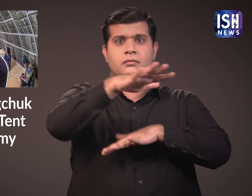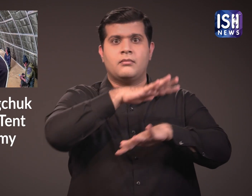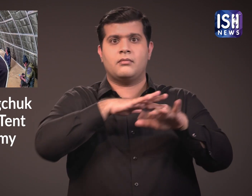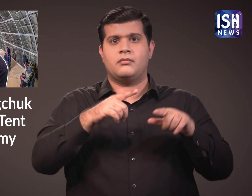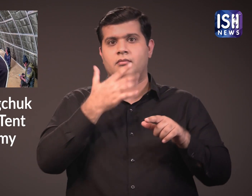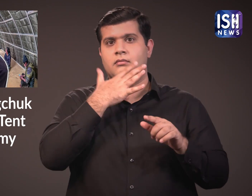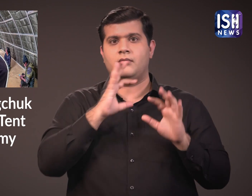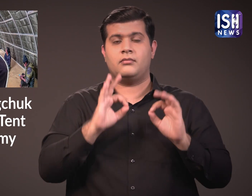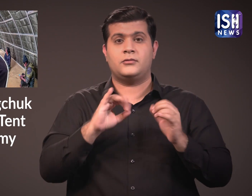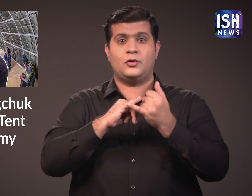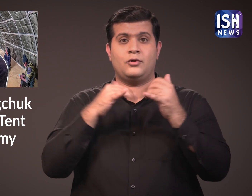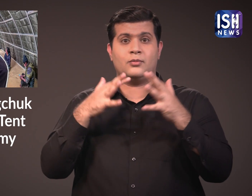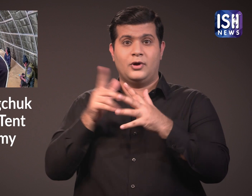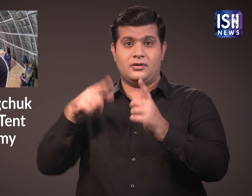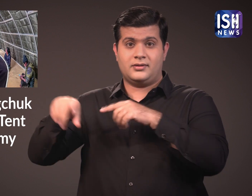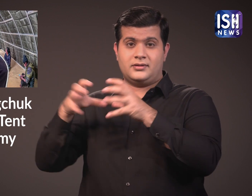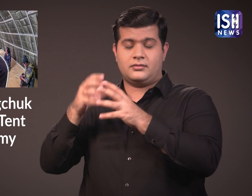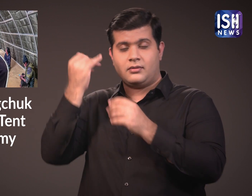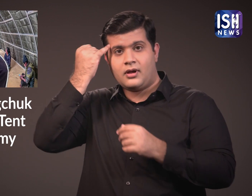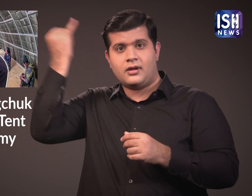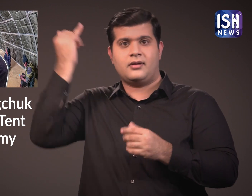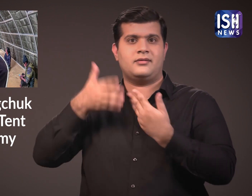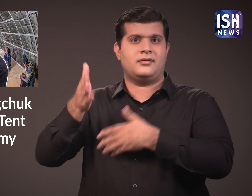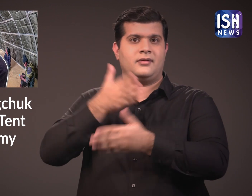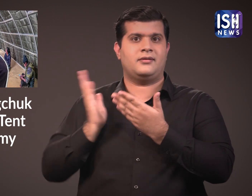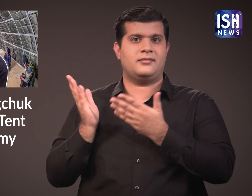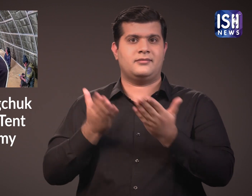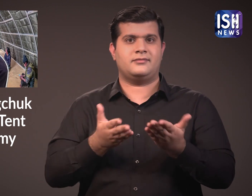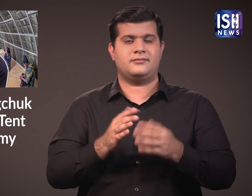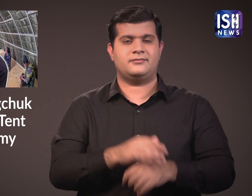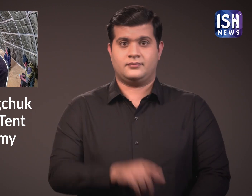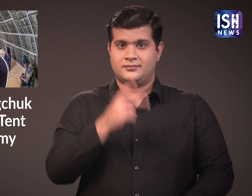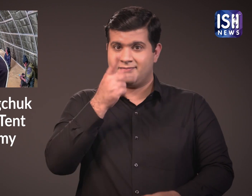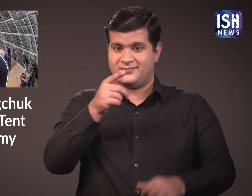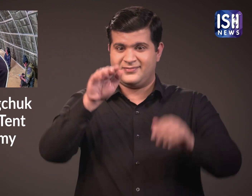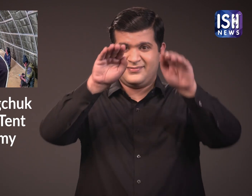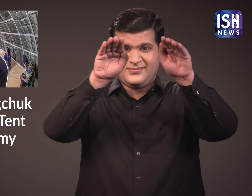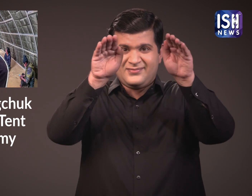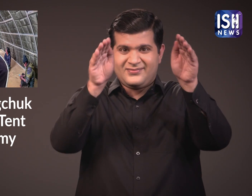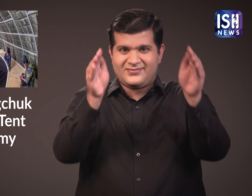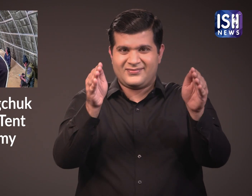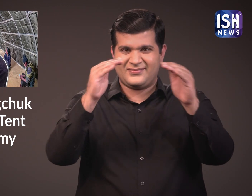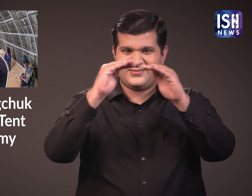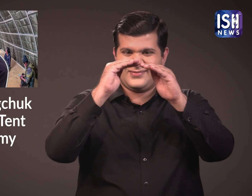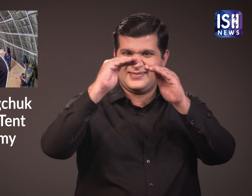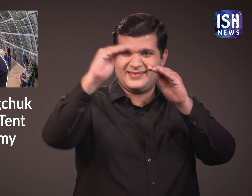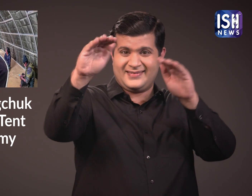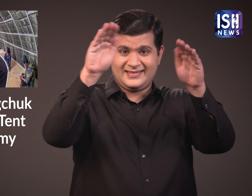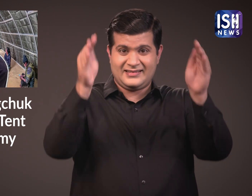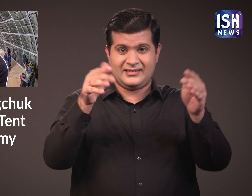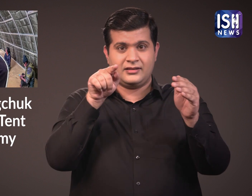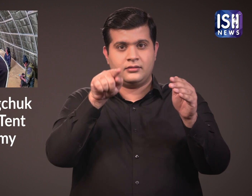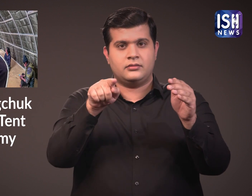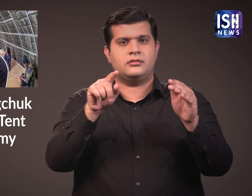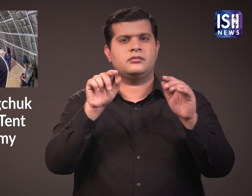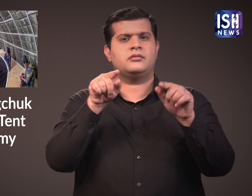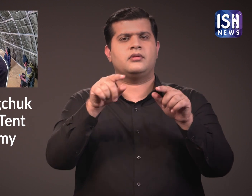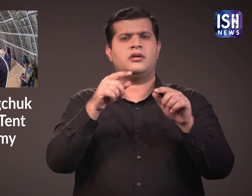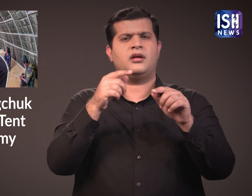Sonam Wangchuk and his team's tent is beautiful and even protects the environment. The tent can be dismantled and